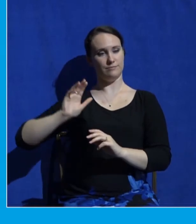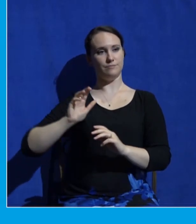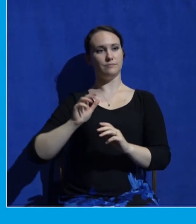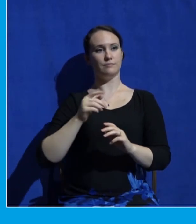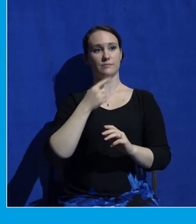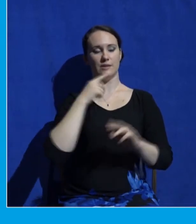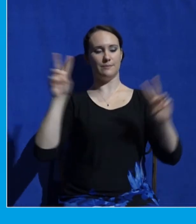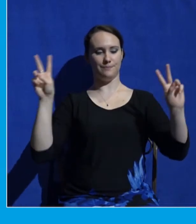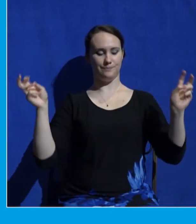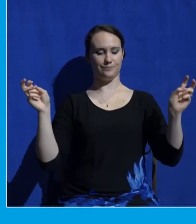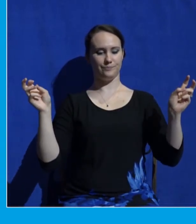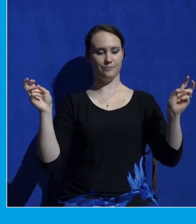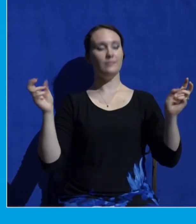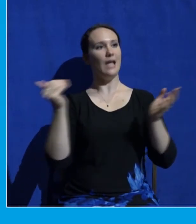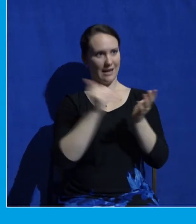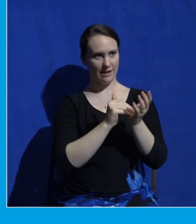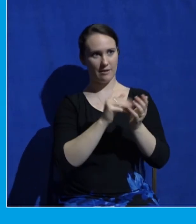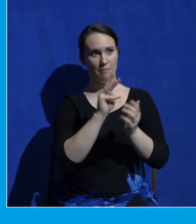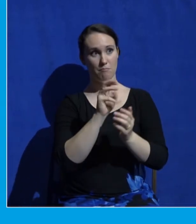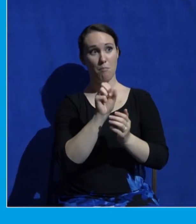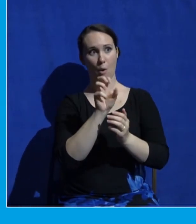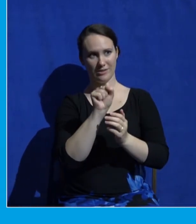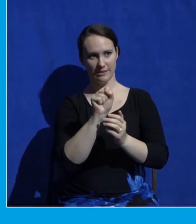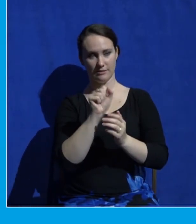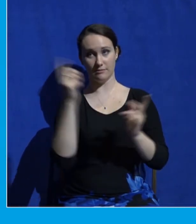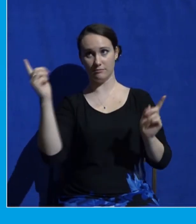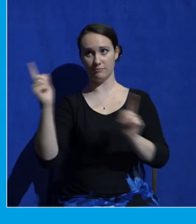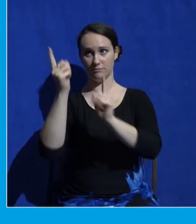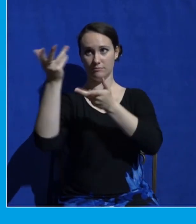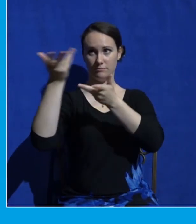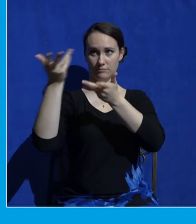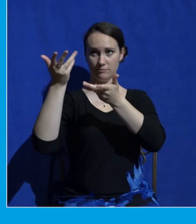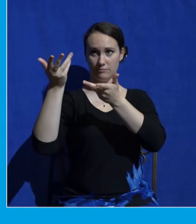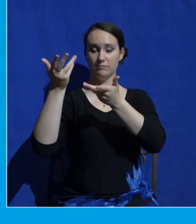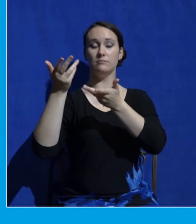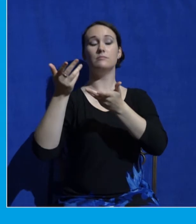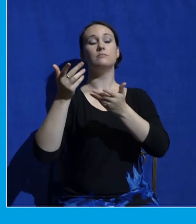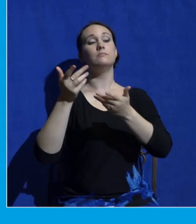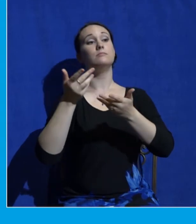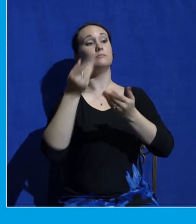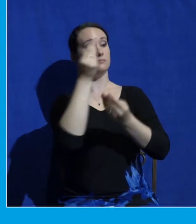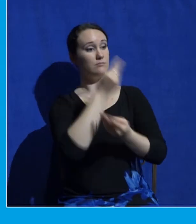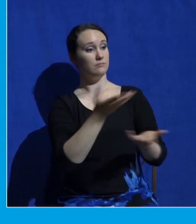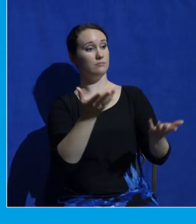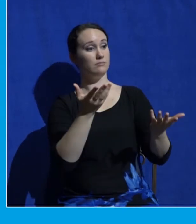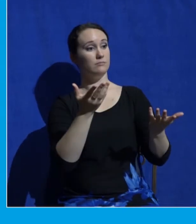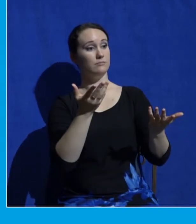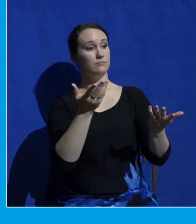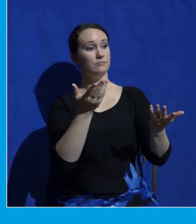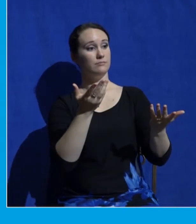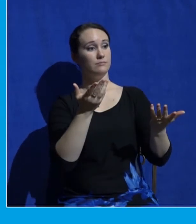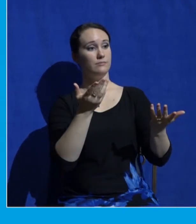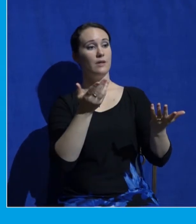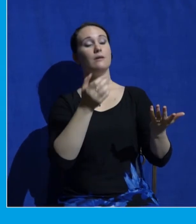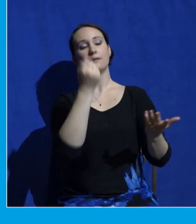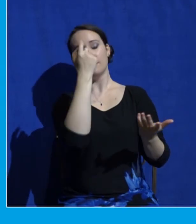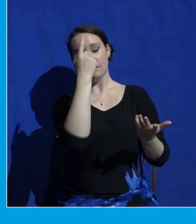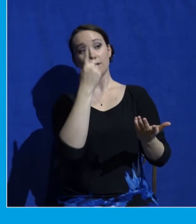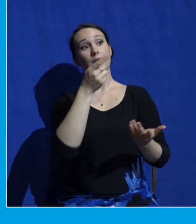speaking who's on the mountain here in Mark chapter 9. Moses said, Lord your God will raise up for you a prophet like me from among you, from your brothers.